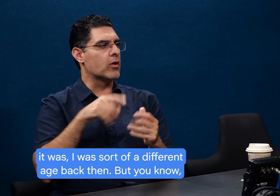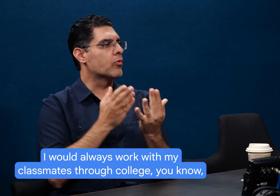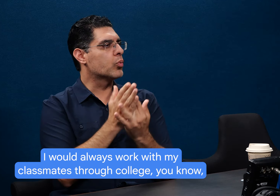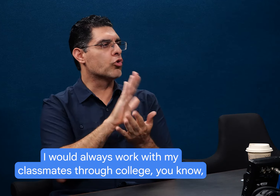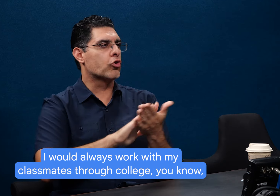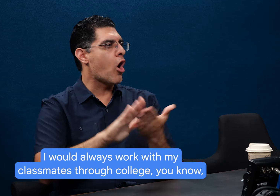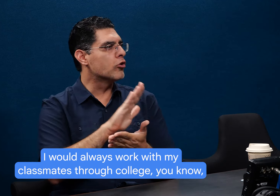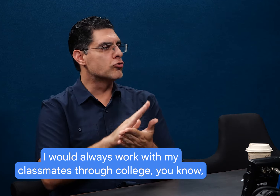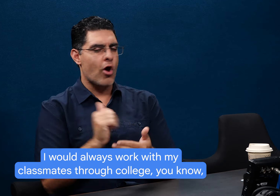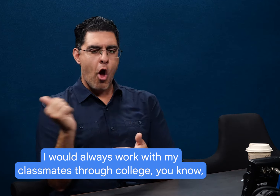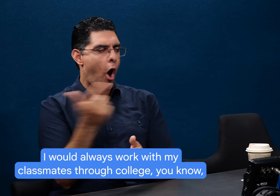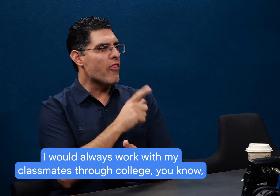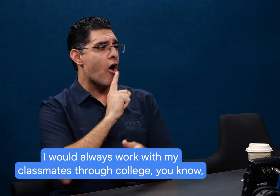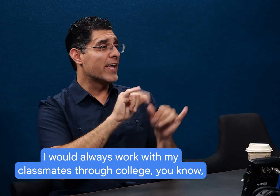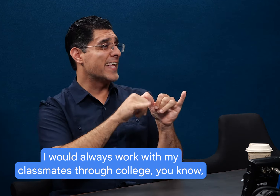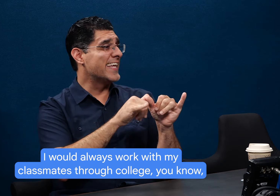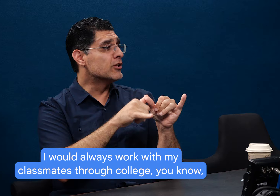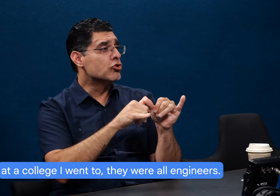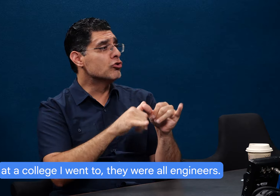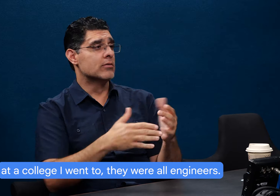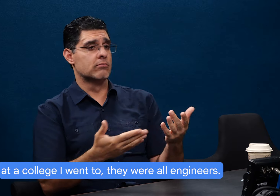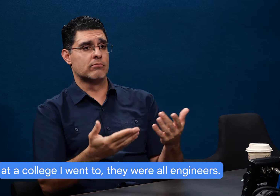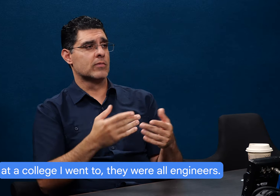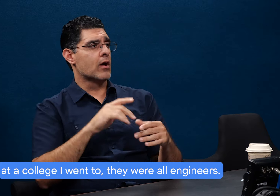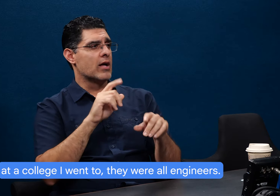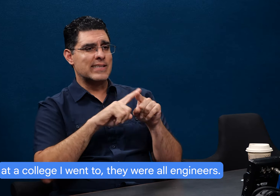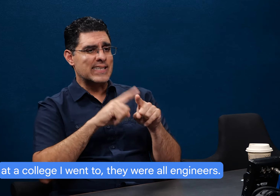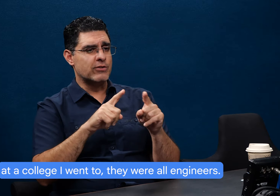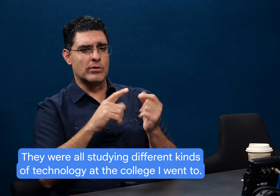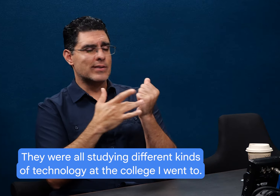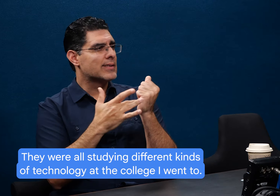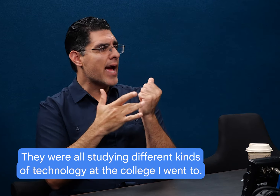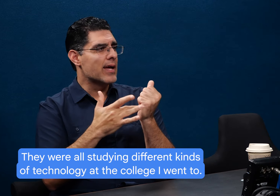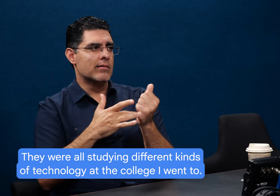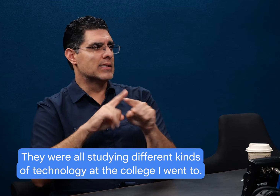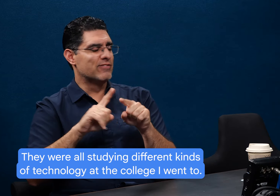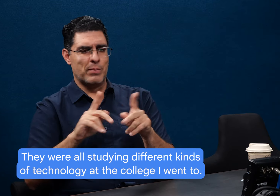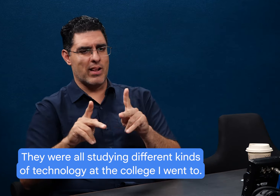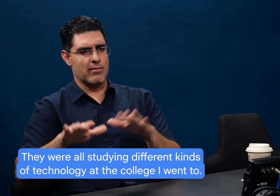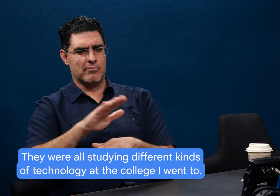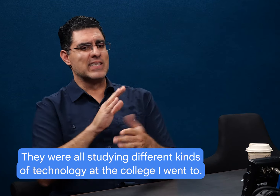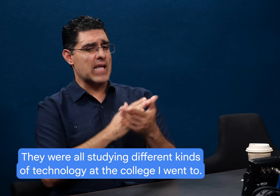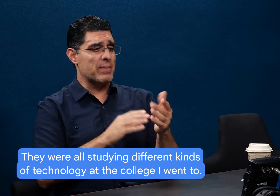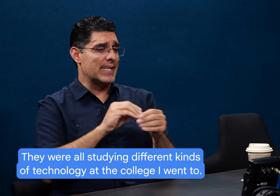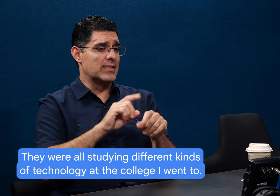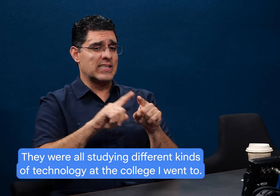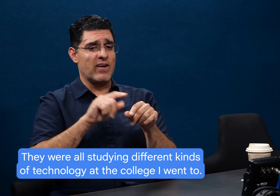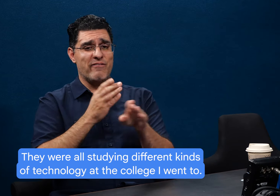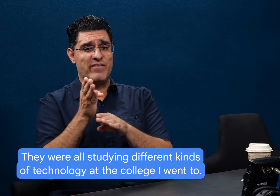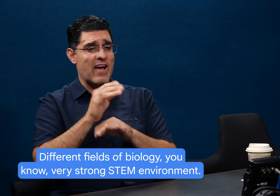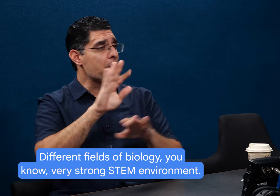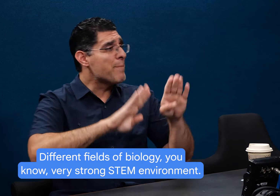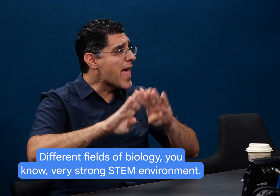But, you know, I would always work with my classmates through college. You know, the college I went to, they were all engineers. They were all studying different kinds of technology at the